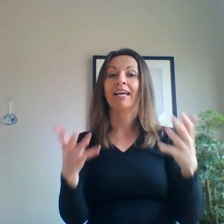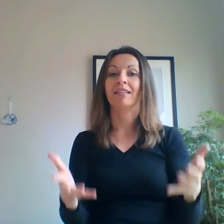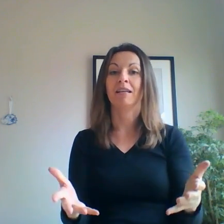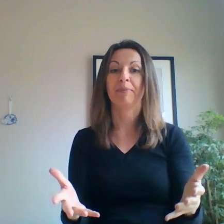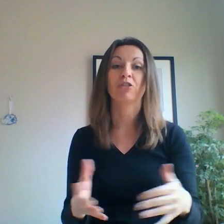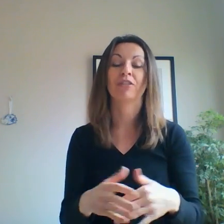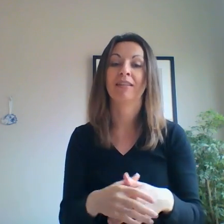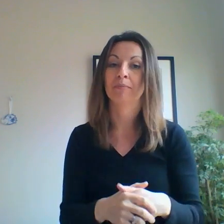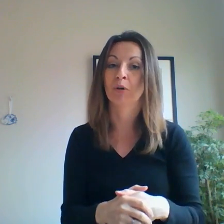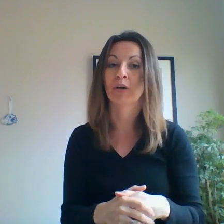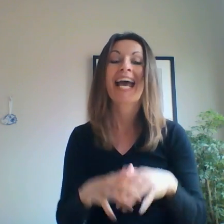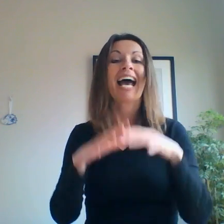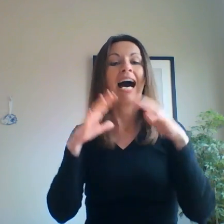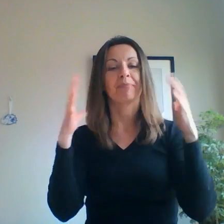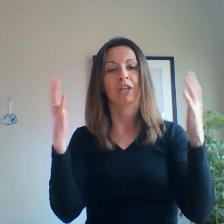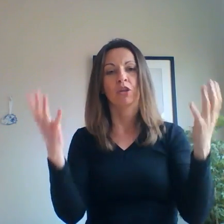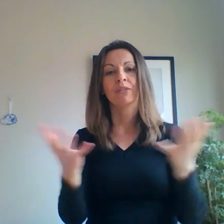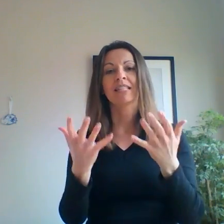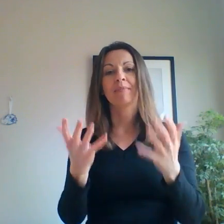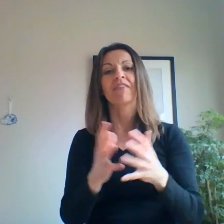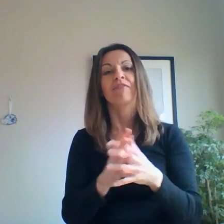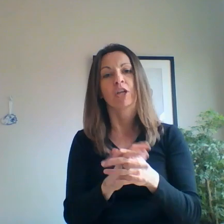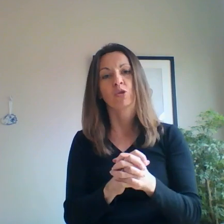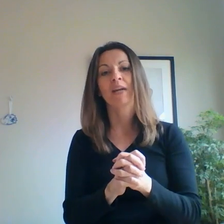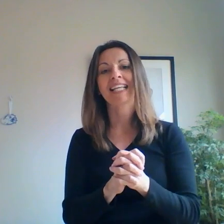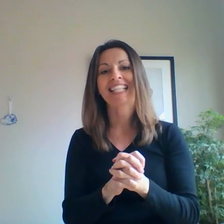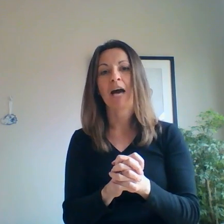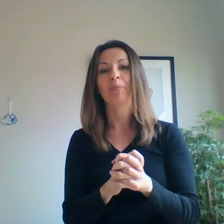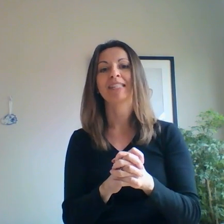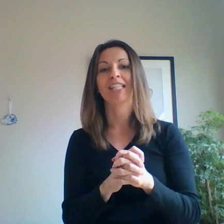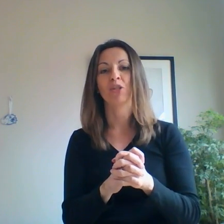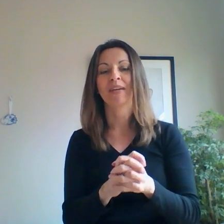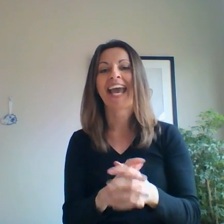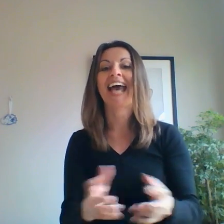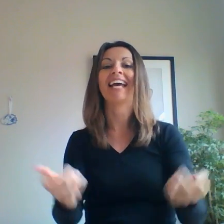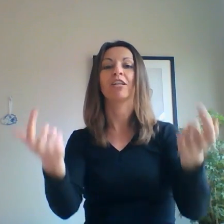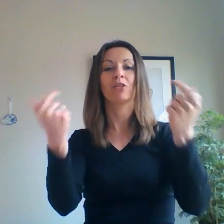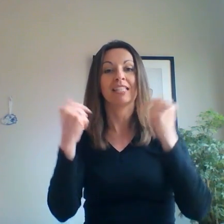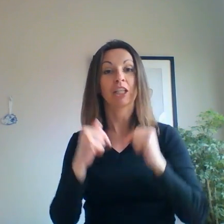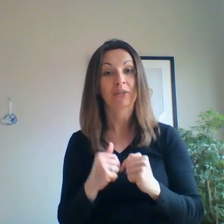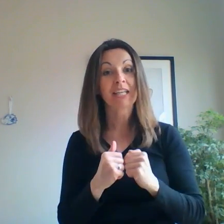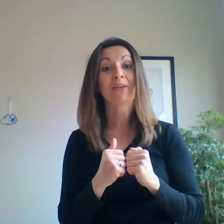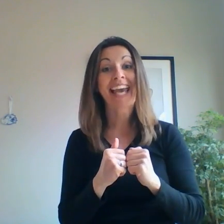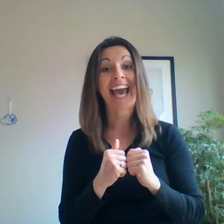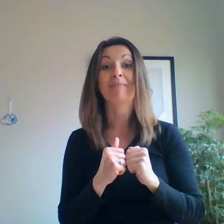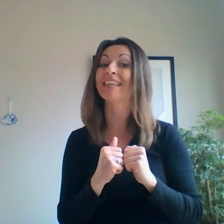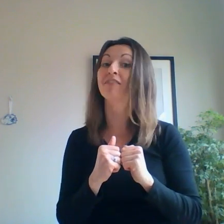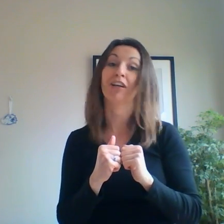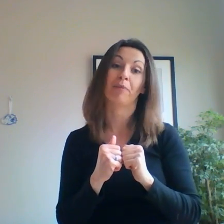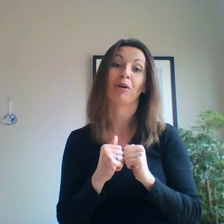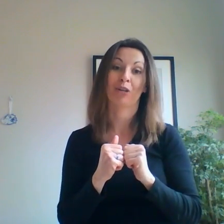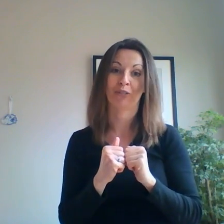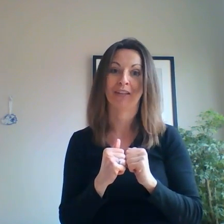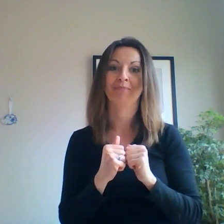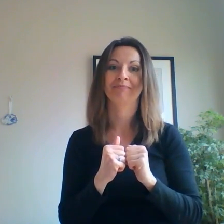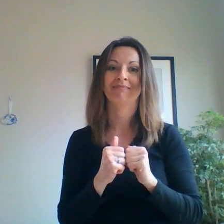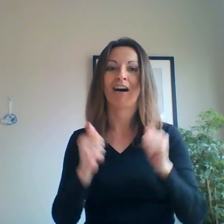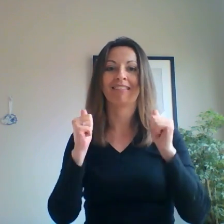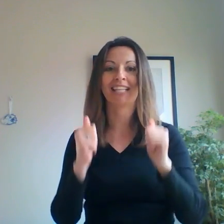at the pictures in the book. Use as many visual examples as you can and to the degree you can, make them very personal. On that